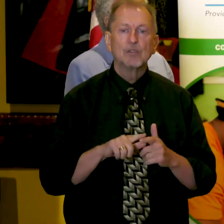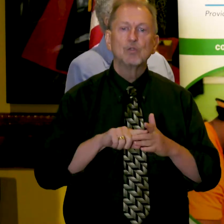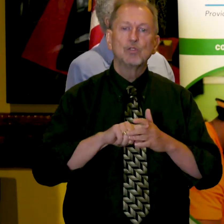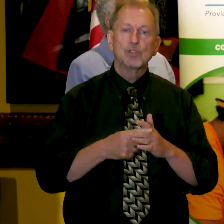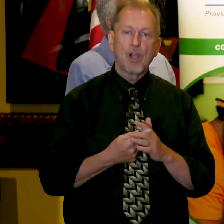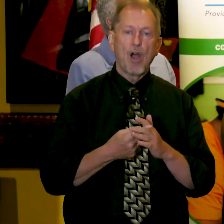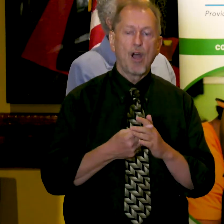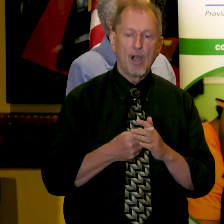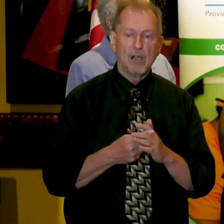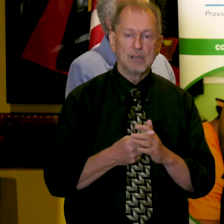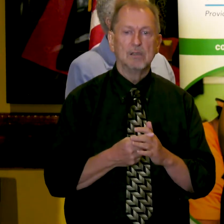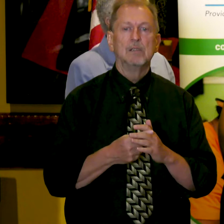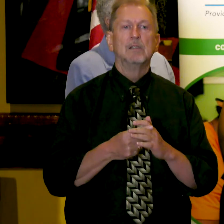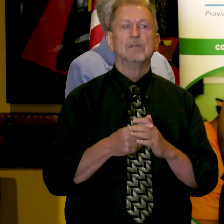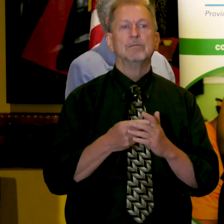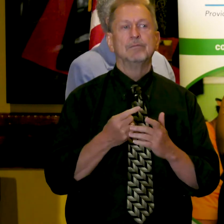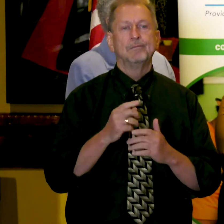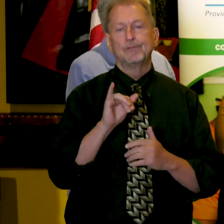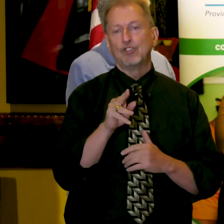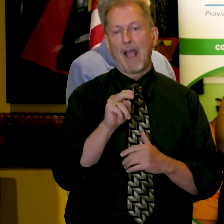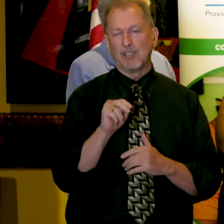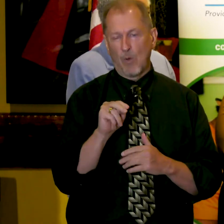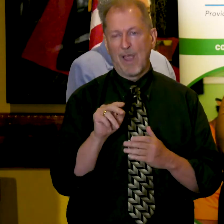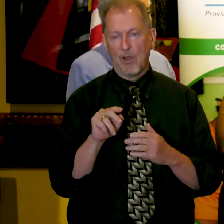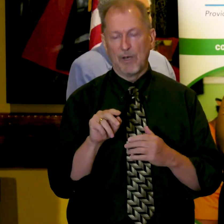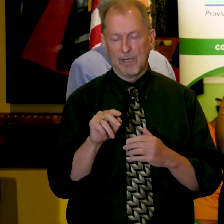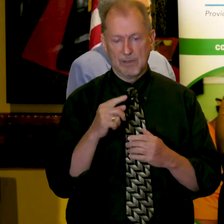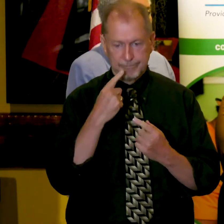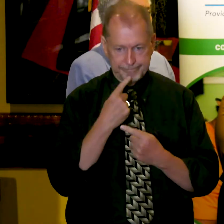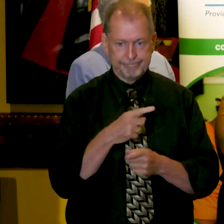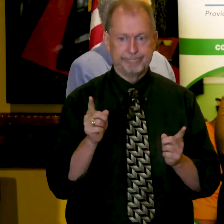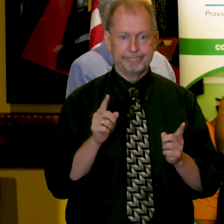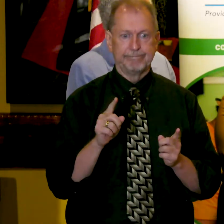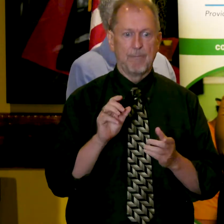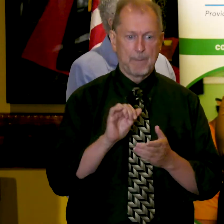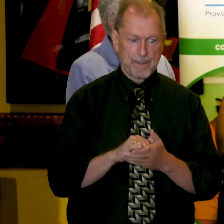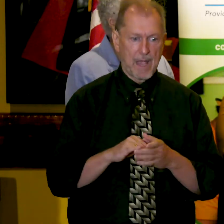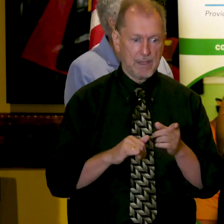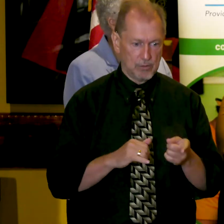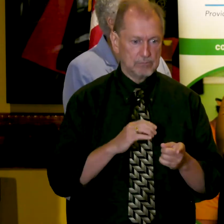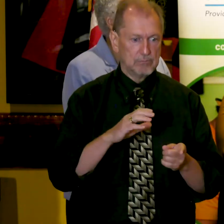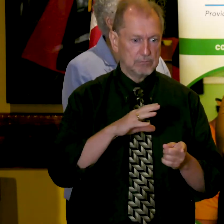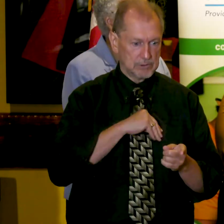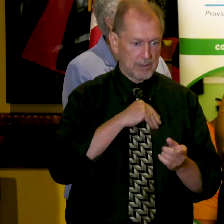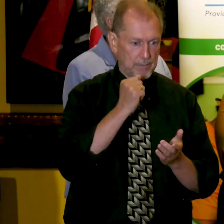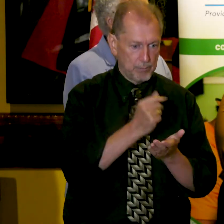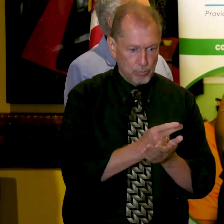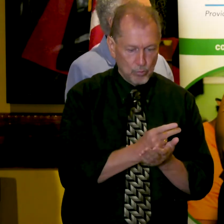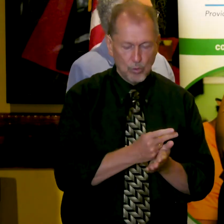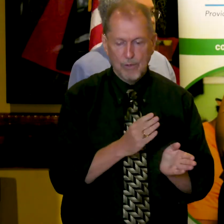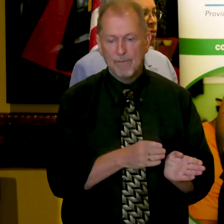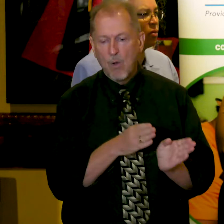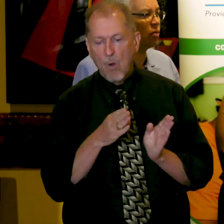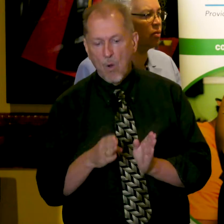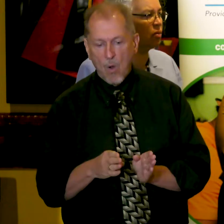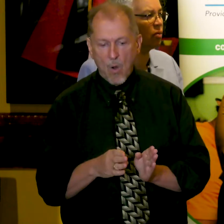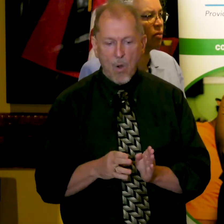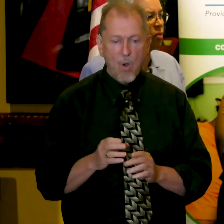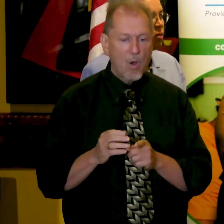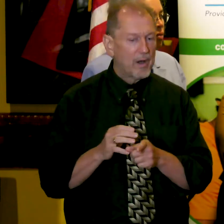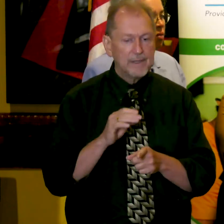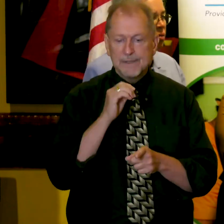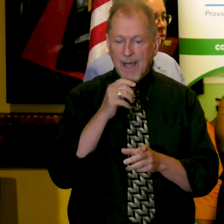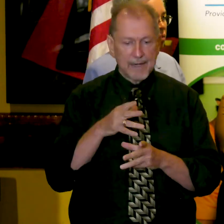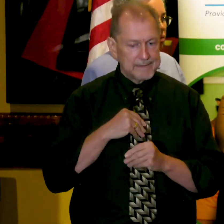early 2023, probably January of their status, whether they will be receiving a grant or